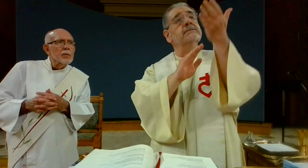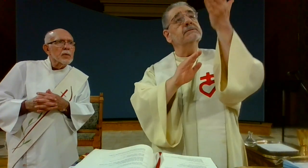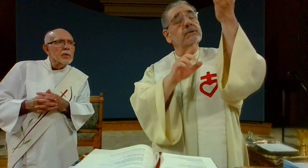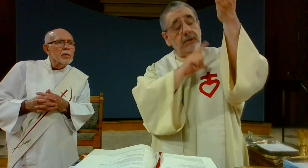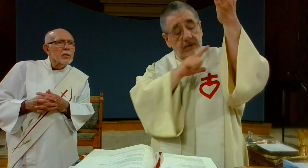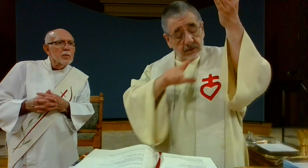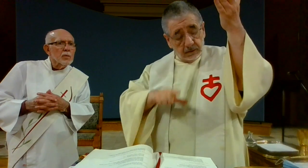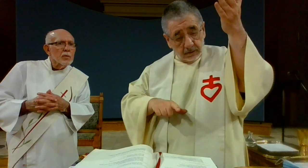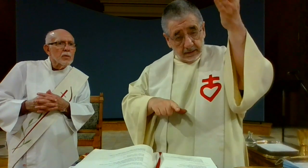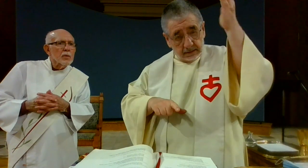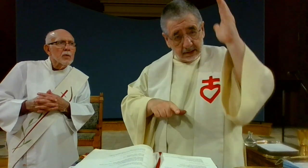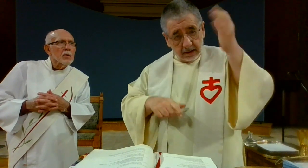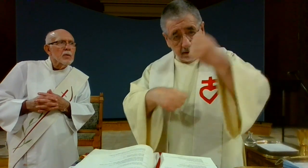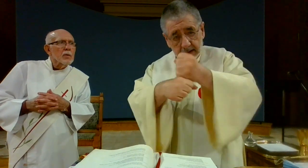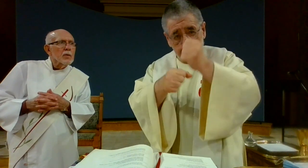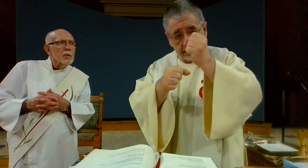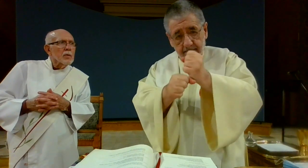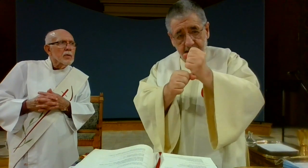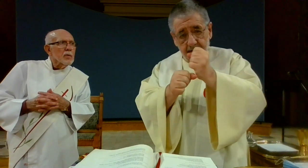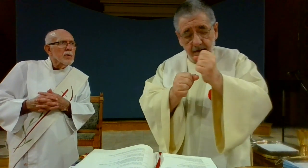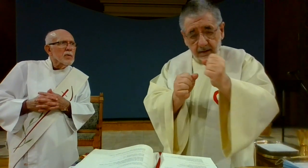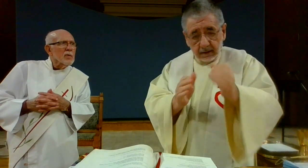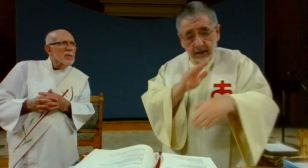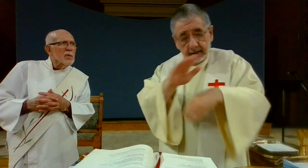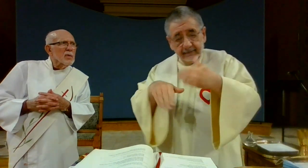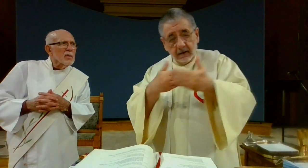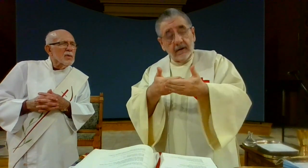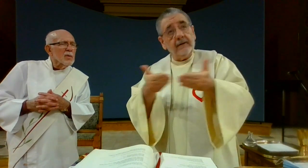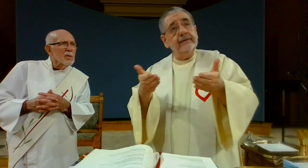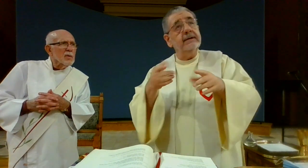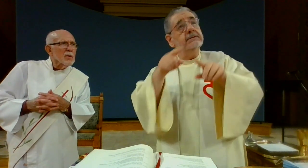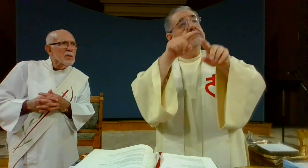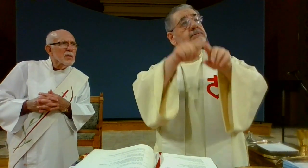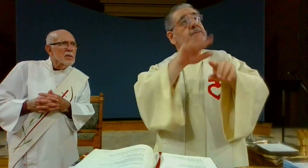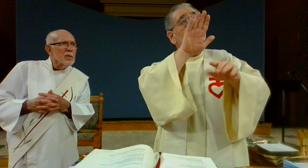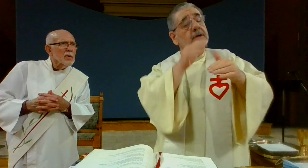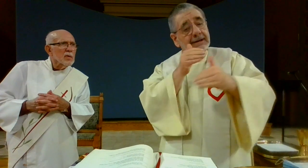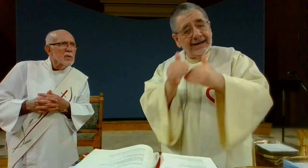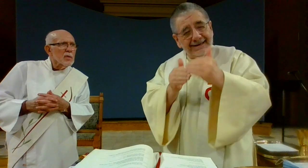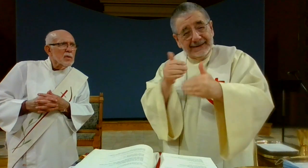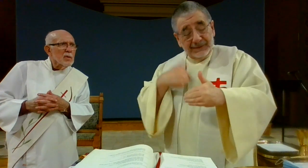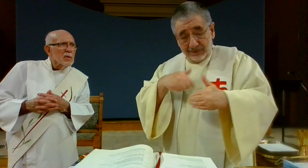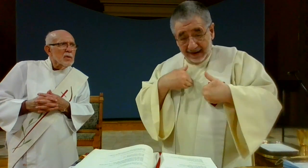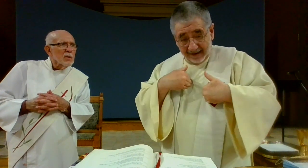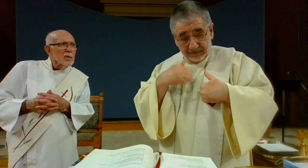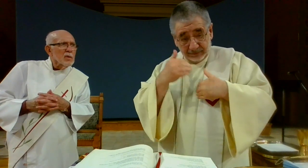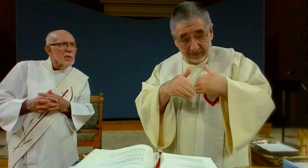blessed are you lord god of all creation for through your goodness we have received